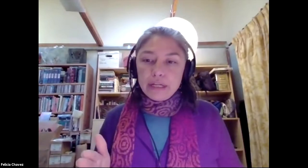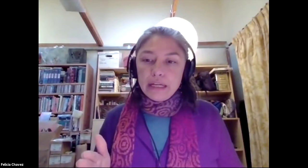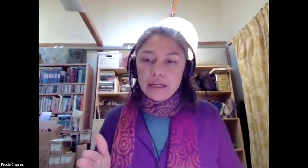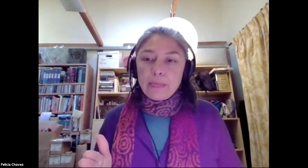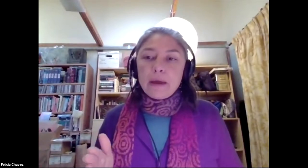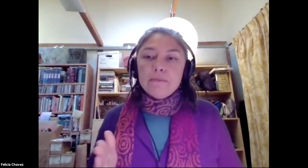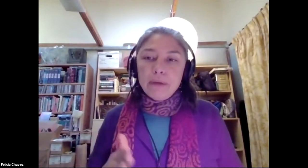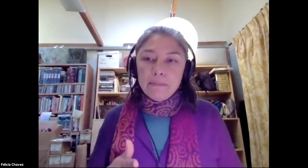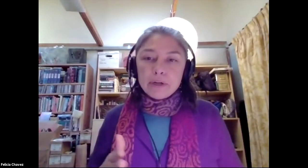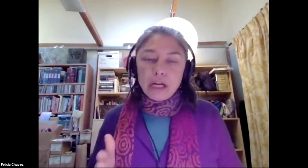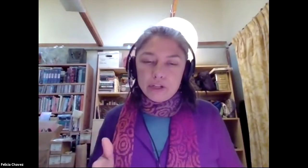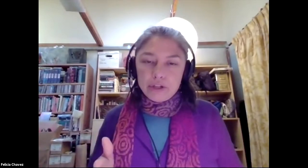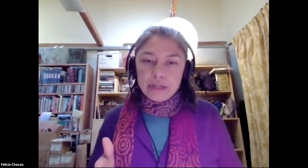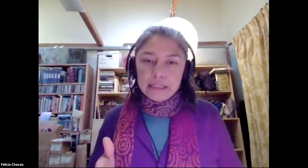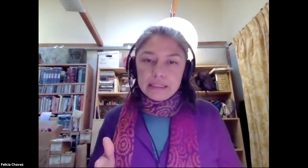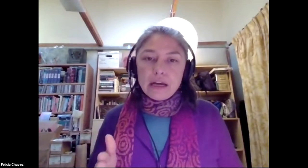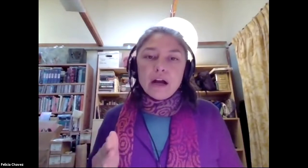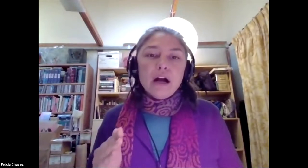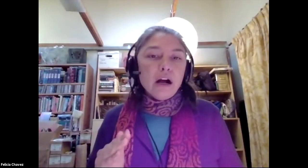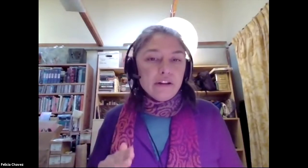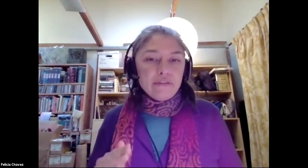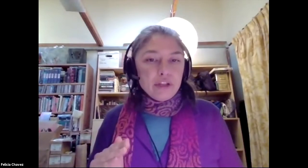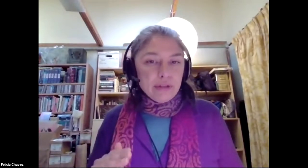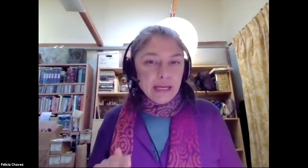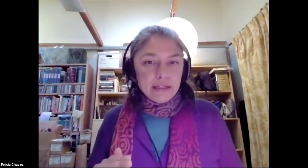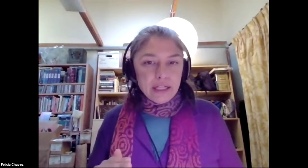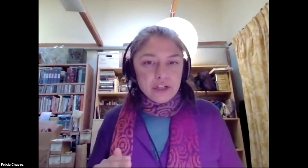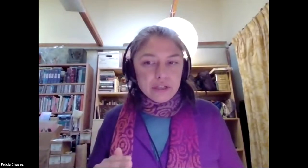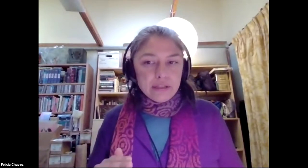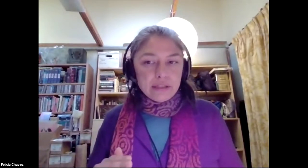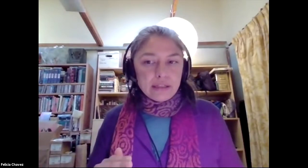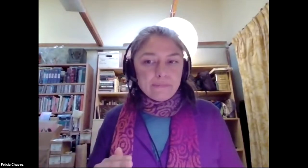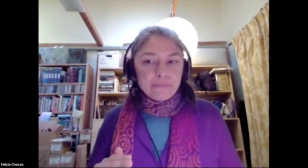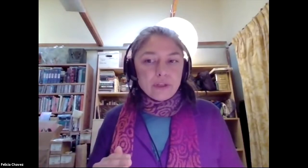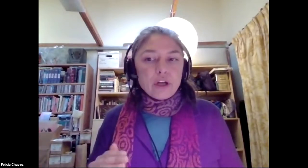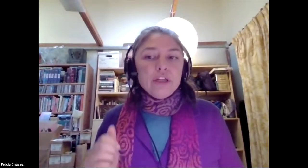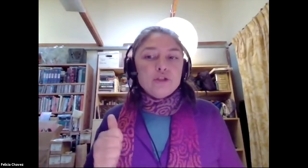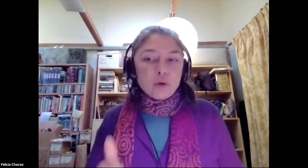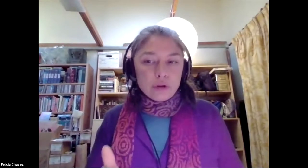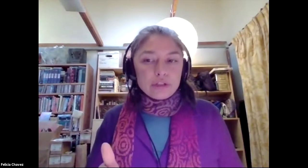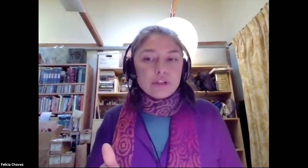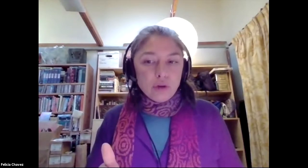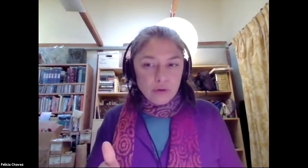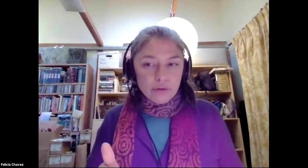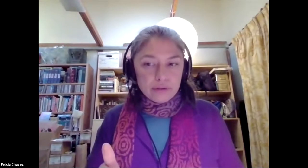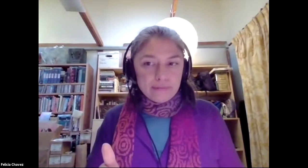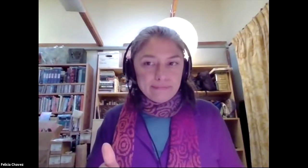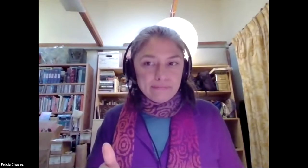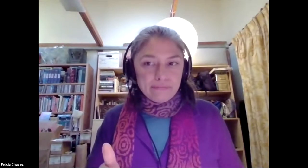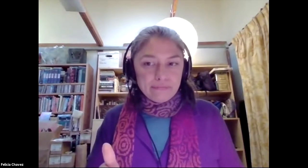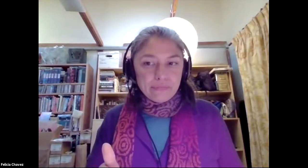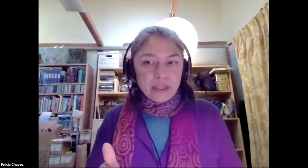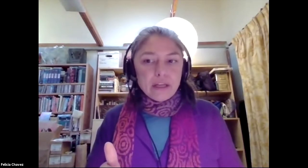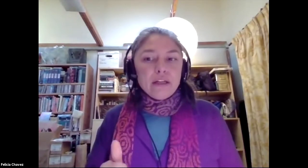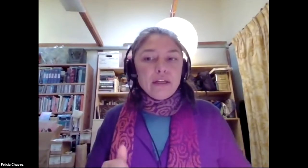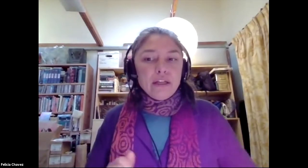member countries of the united nations endorsed the goals in